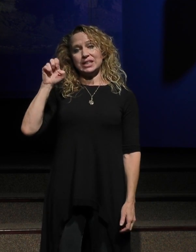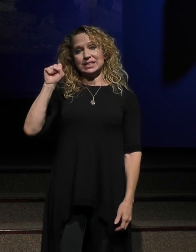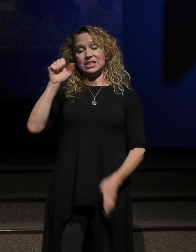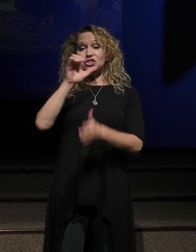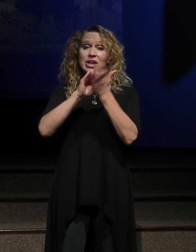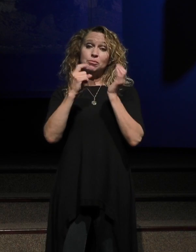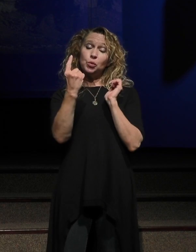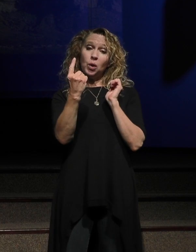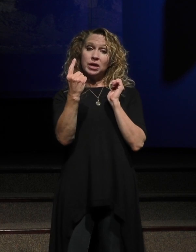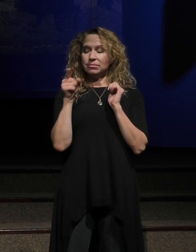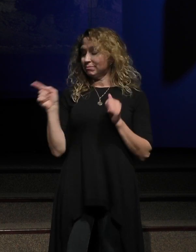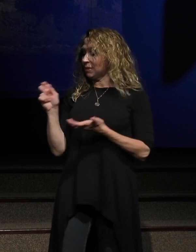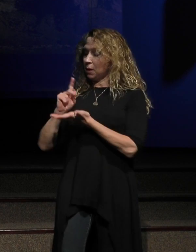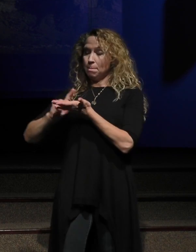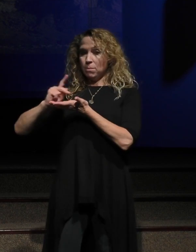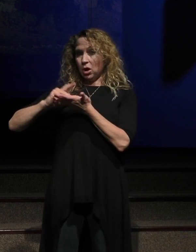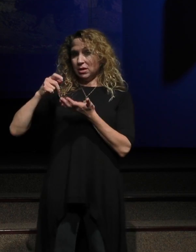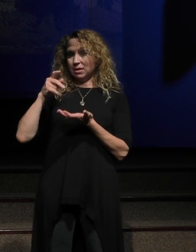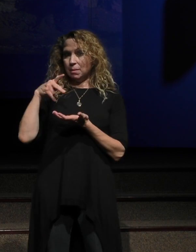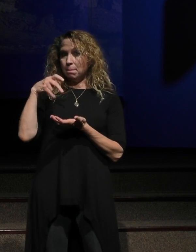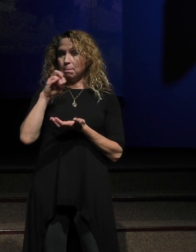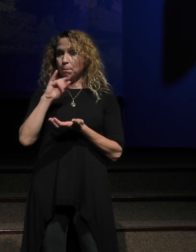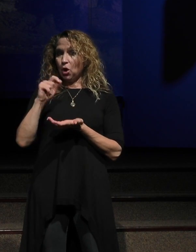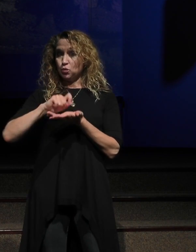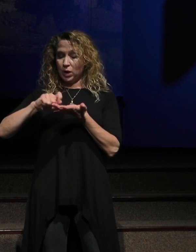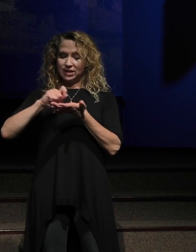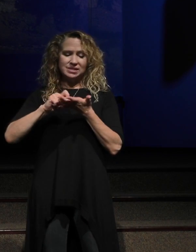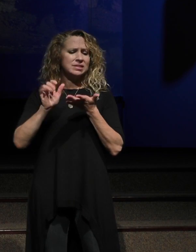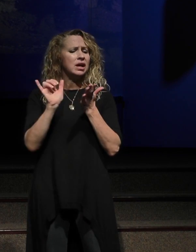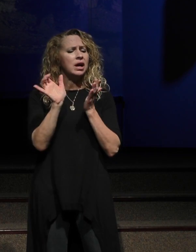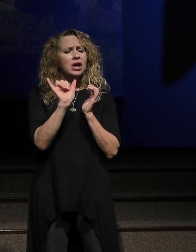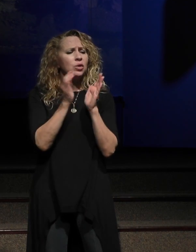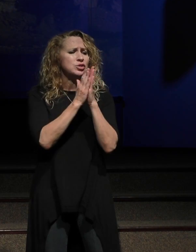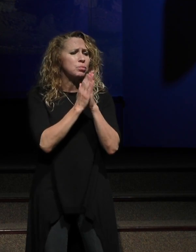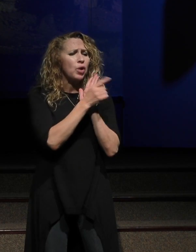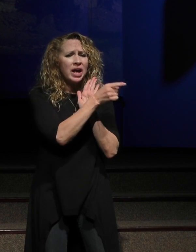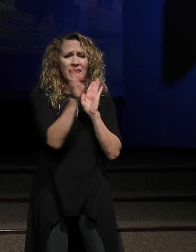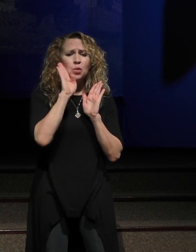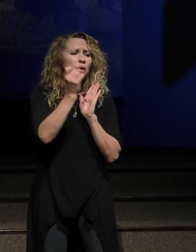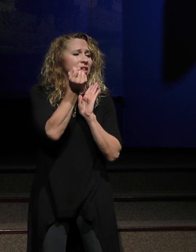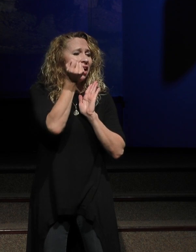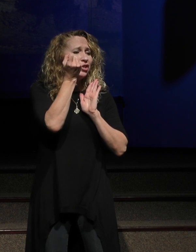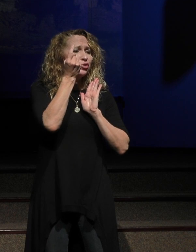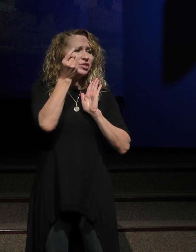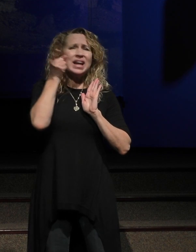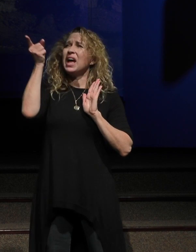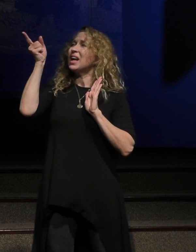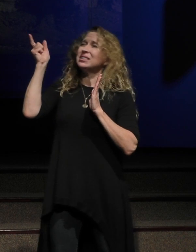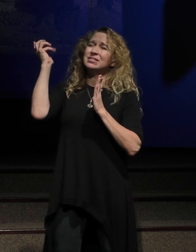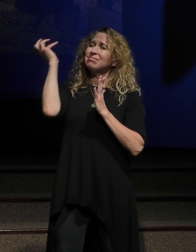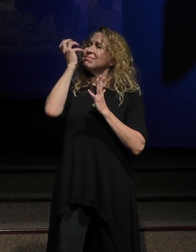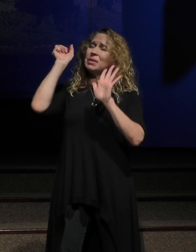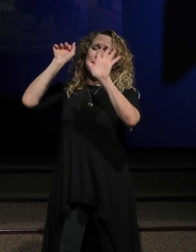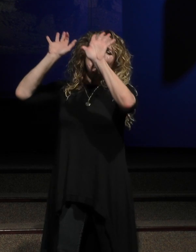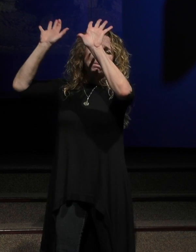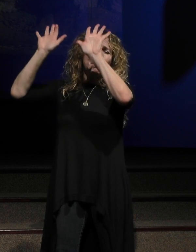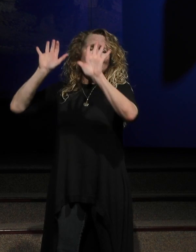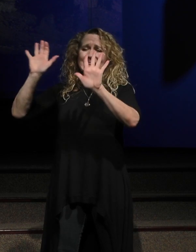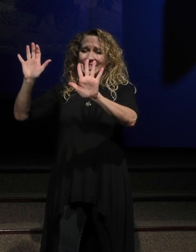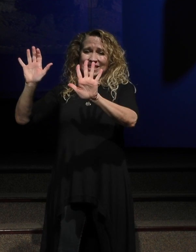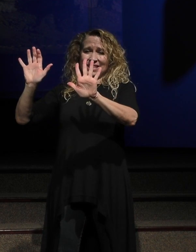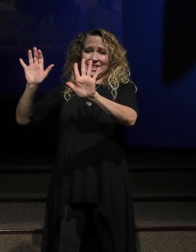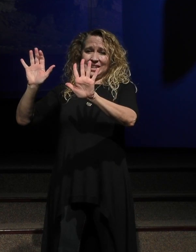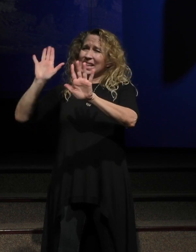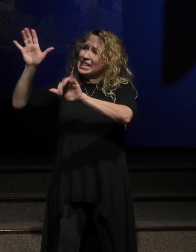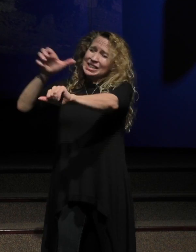where Paul writes this. I also pray that you will understand the incredible greatness of God's power for us who